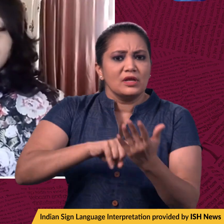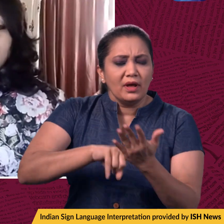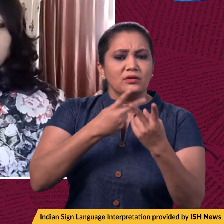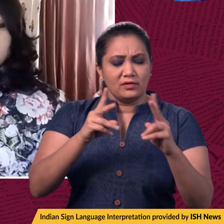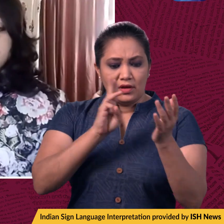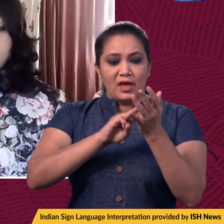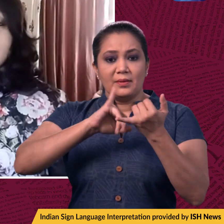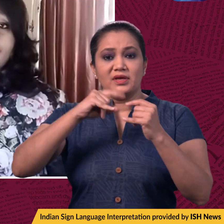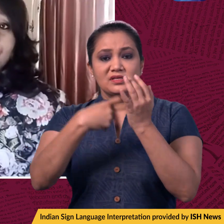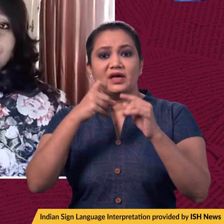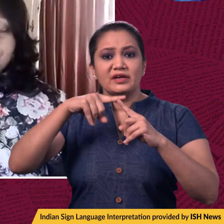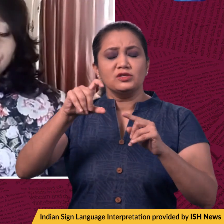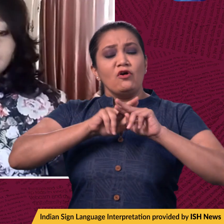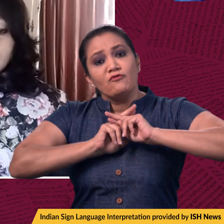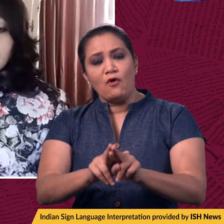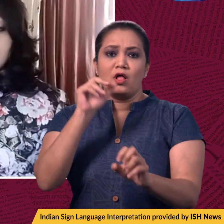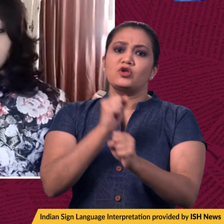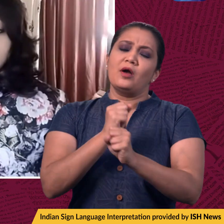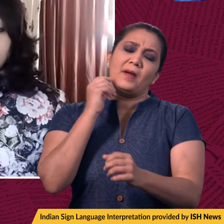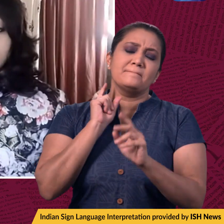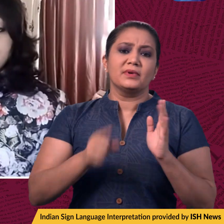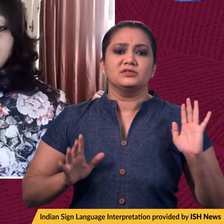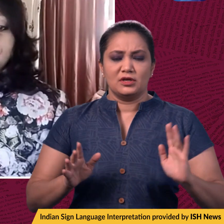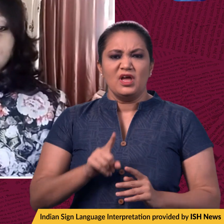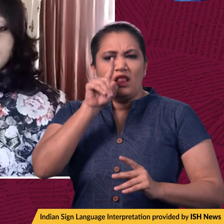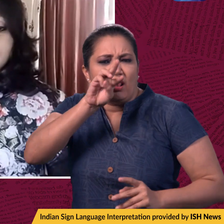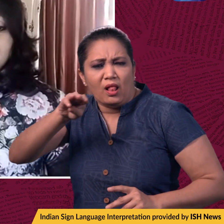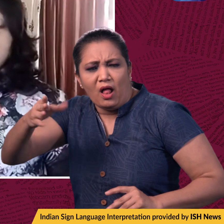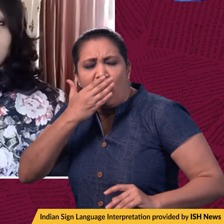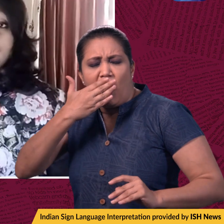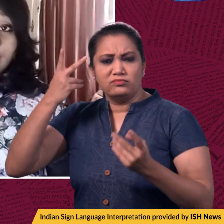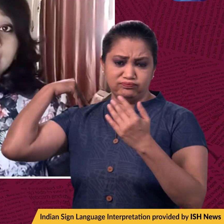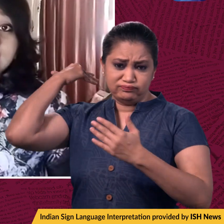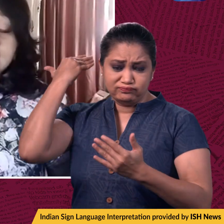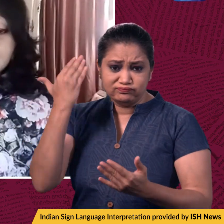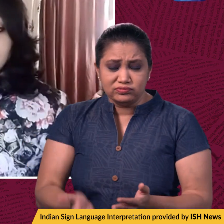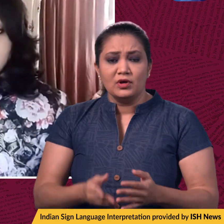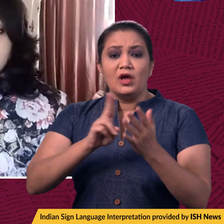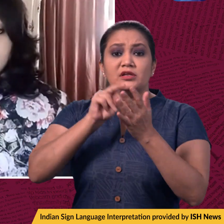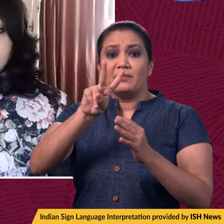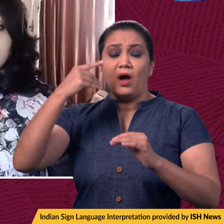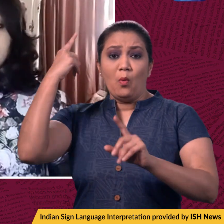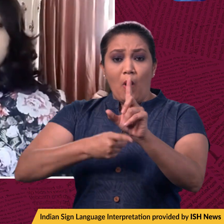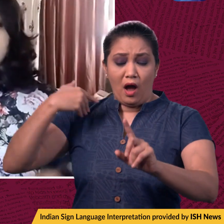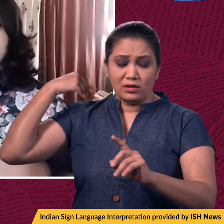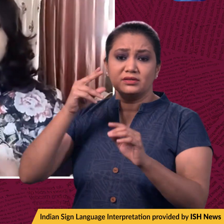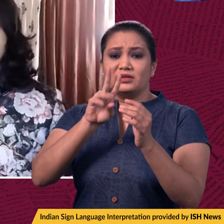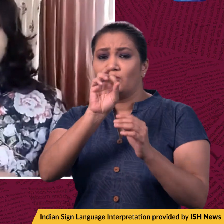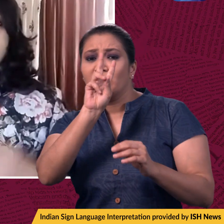a full government unit. Now, thousands of these workers have been on strike since November last year, demanding that they be treated